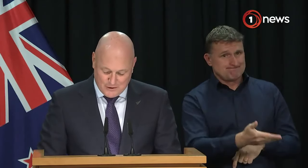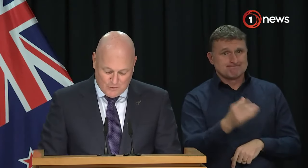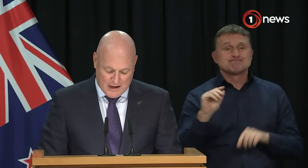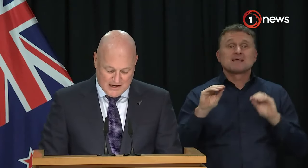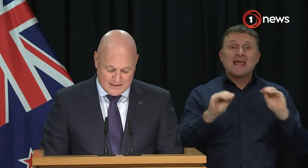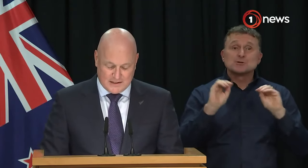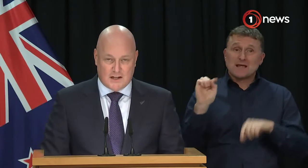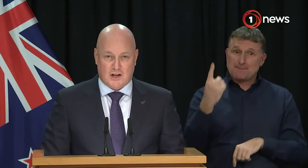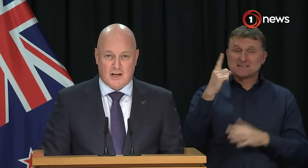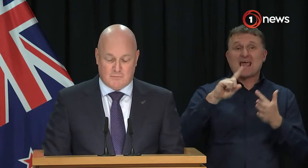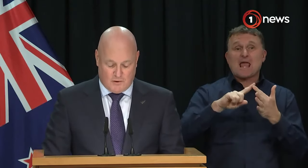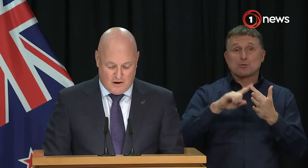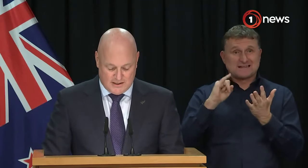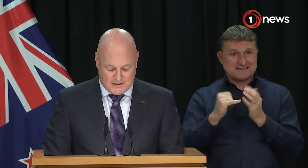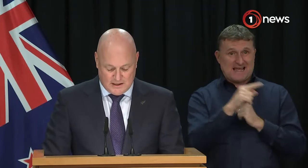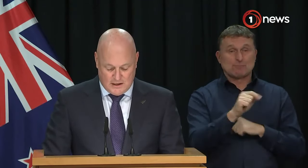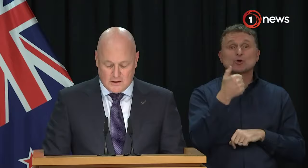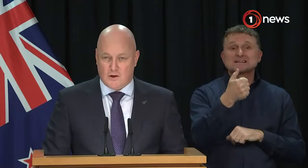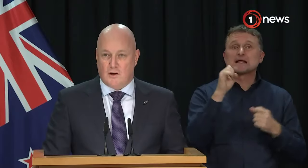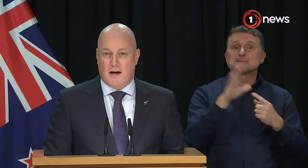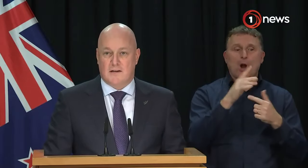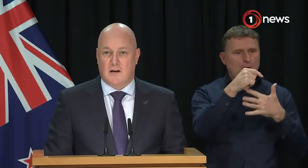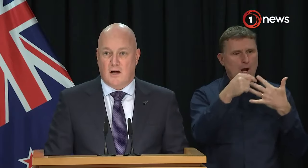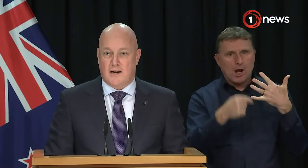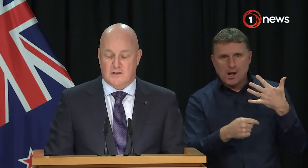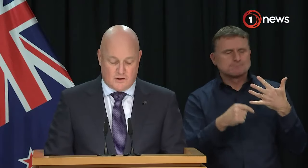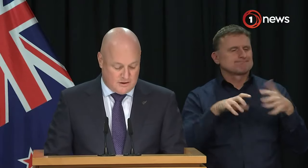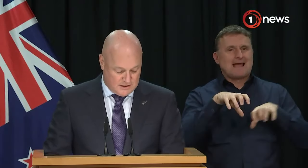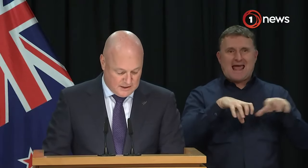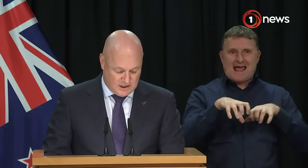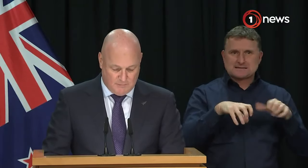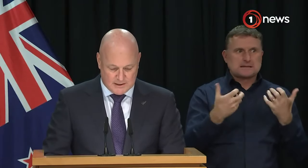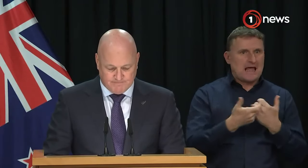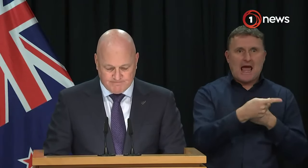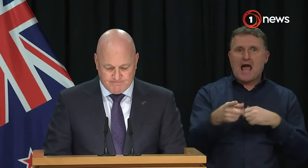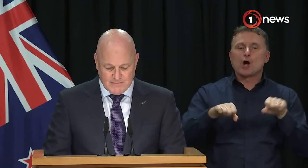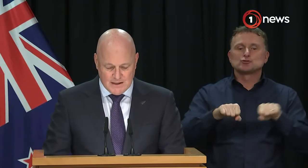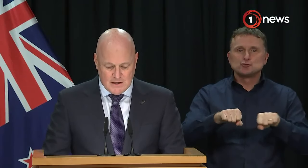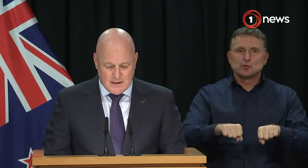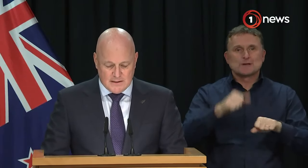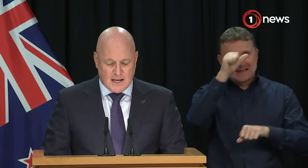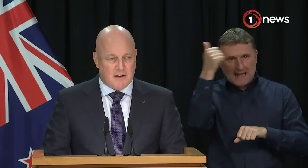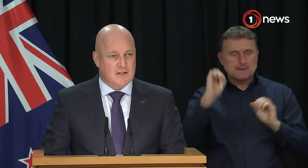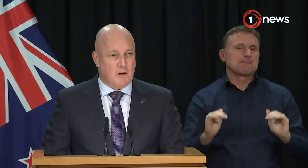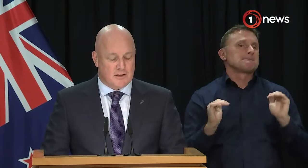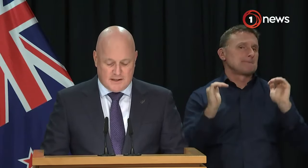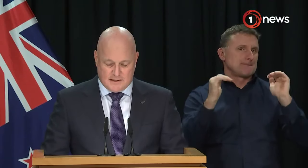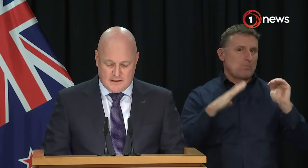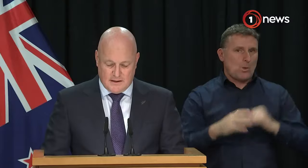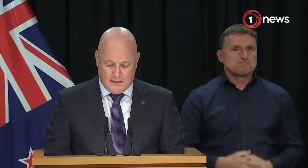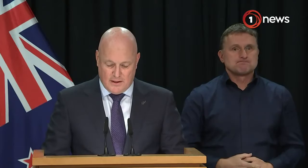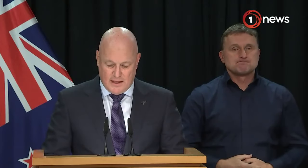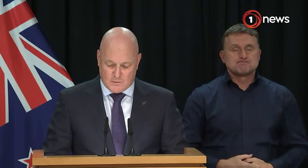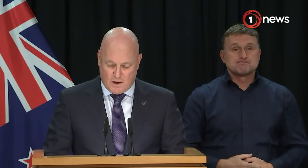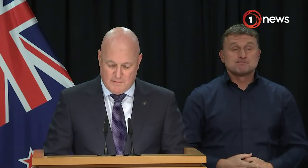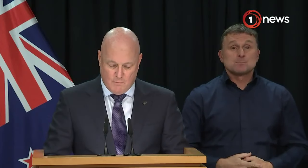Stanford who will outline six education priorities to turn around declining student achievement. Since coming into politics